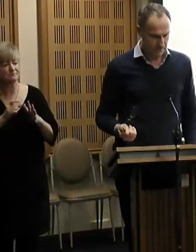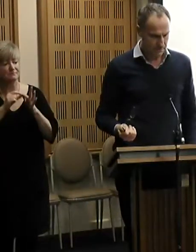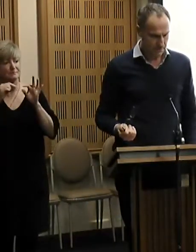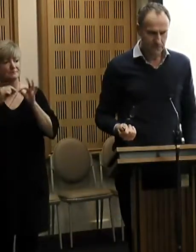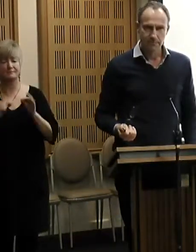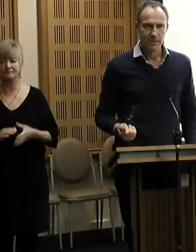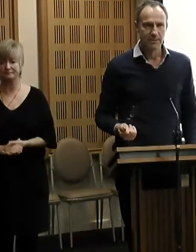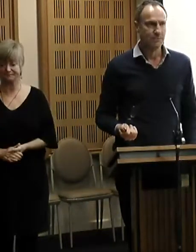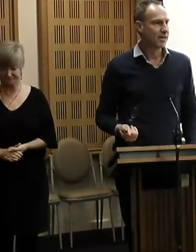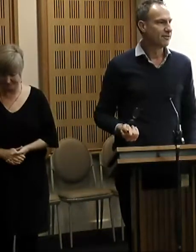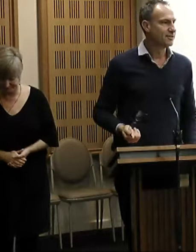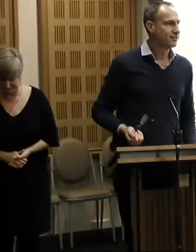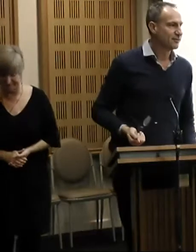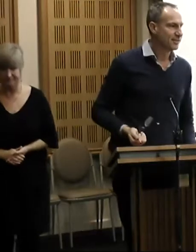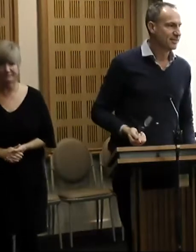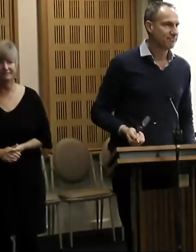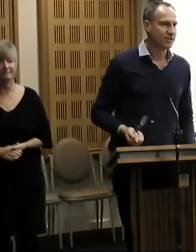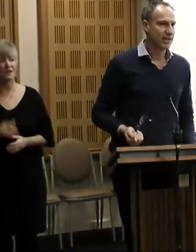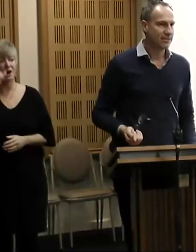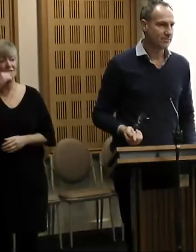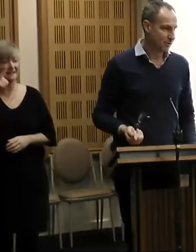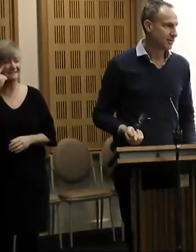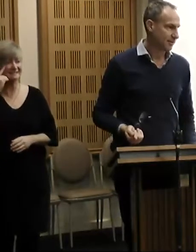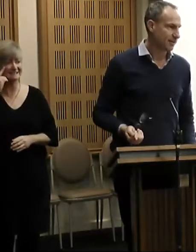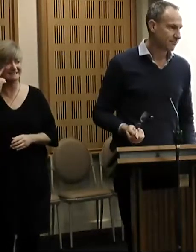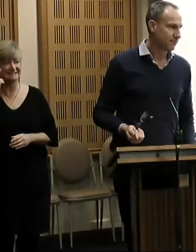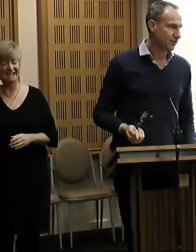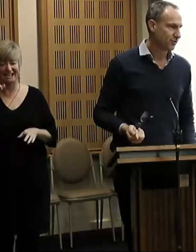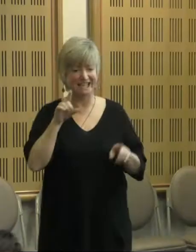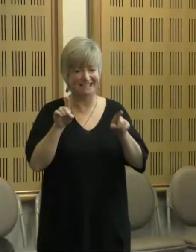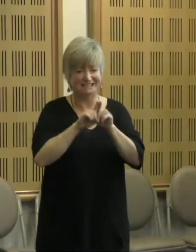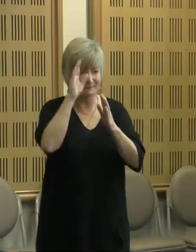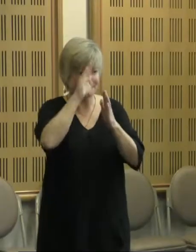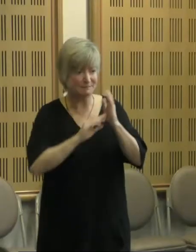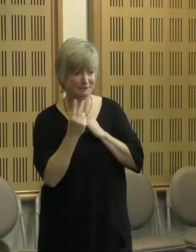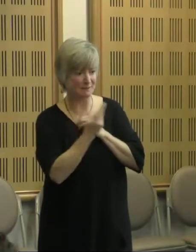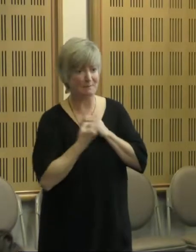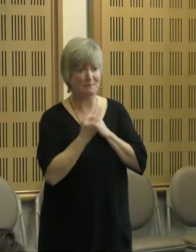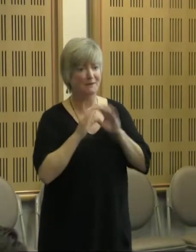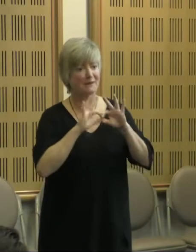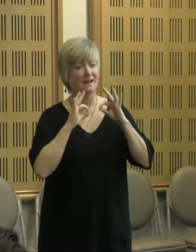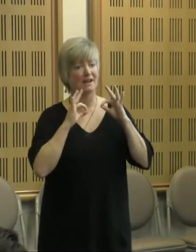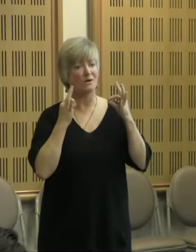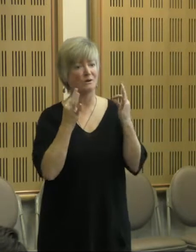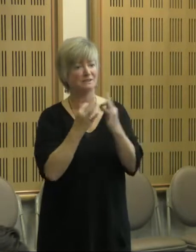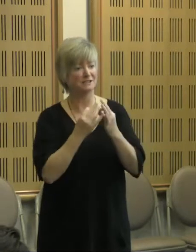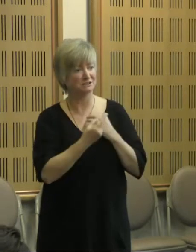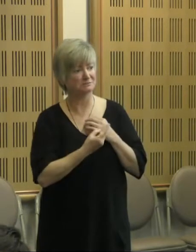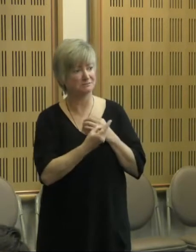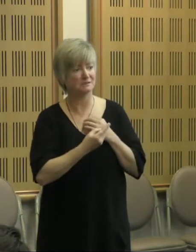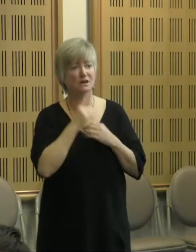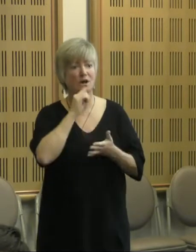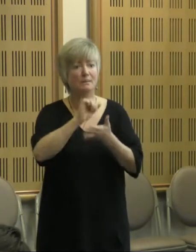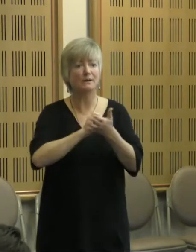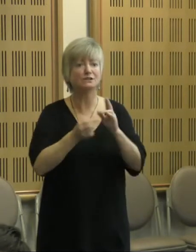similarities or the shared experiences, I think, from both organisations. So I apologise if there's too much